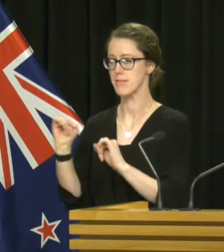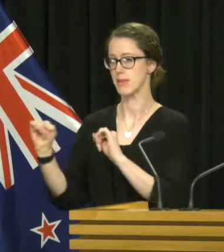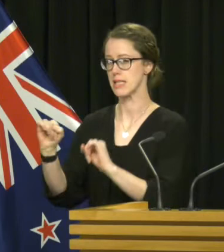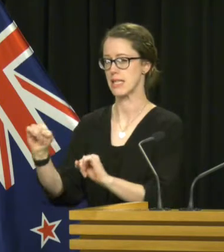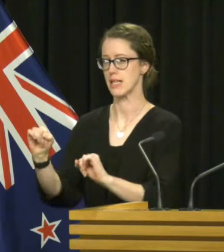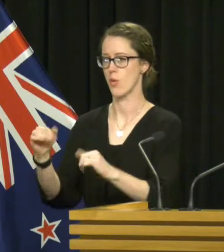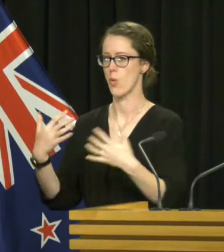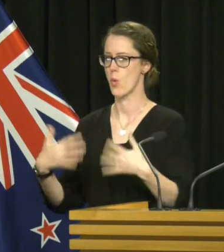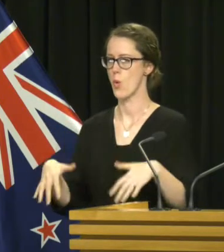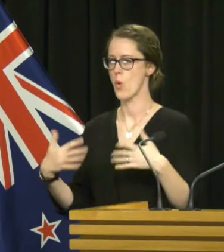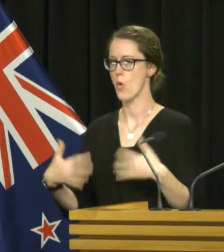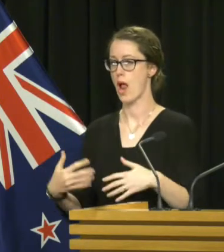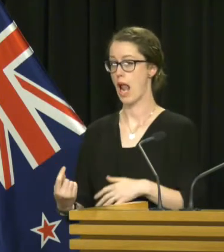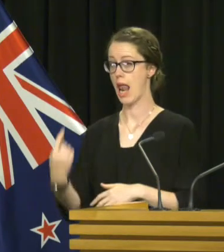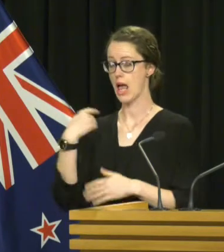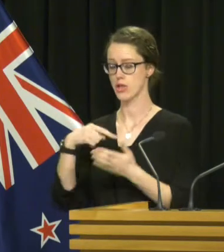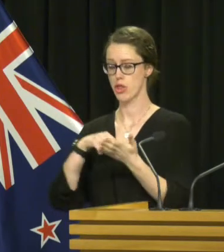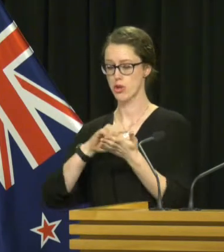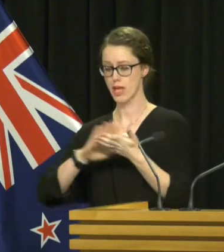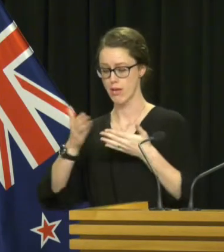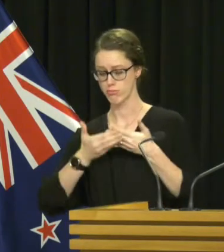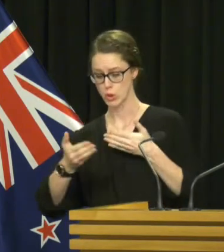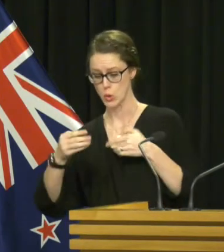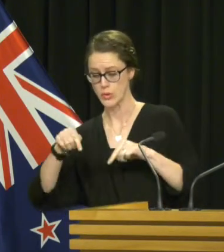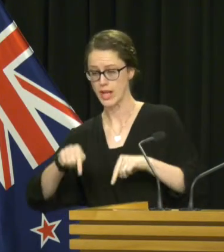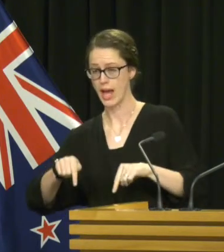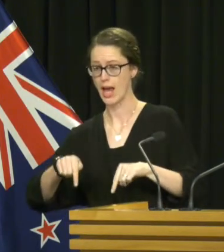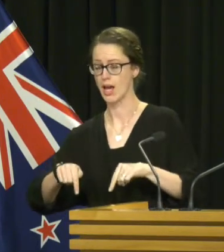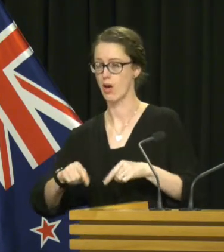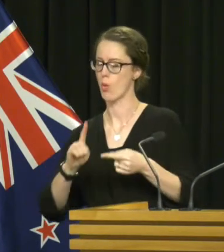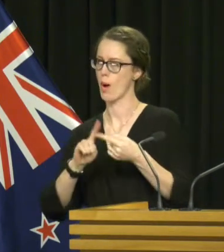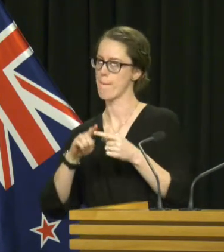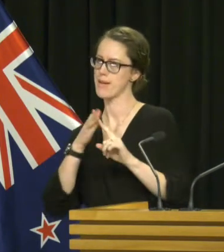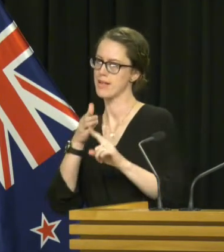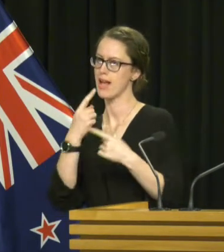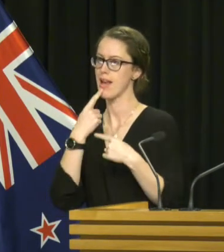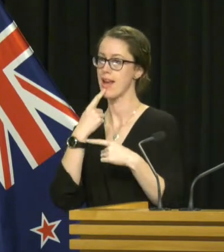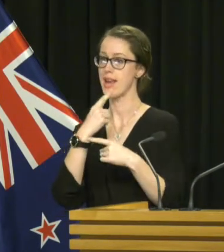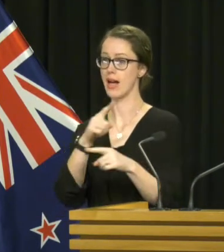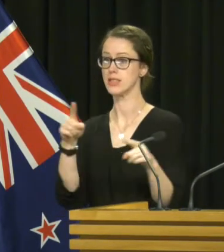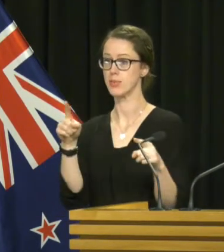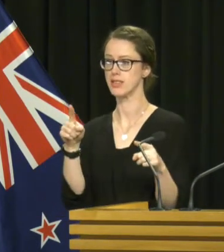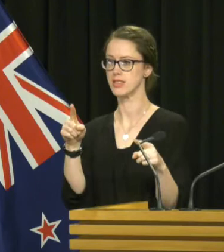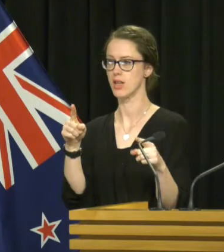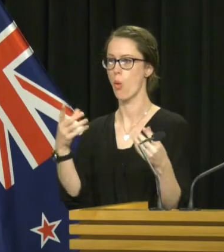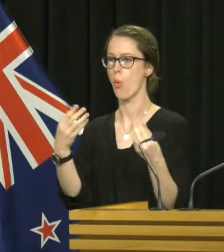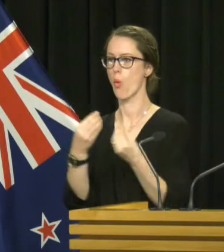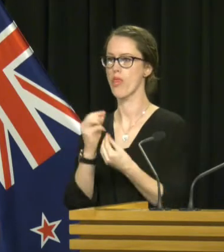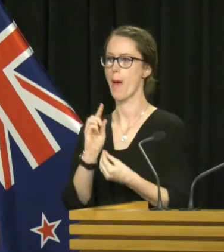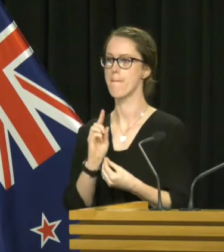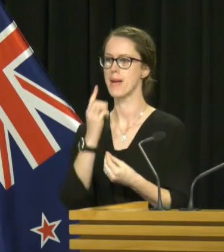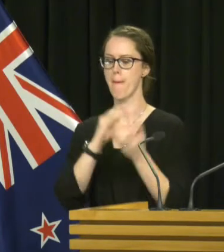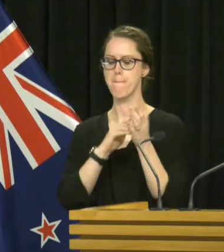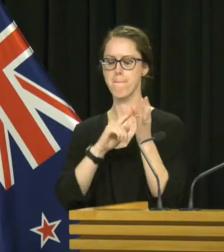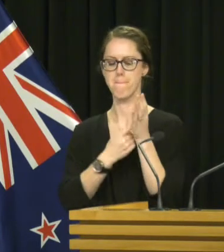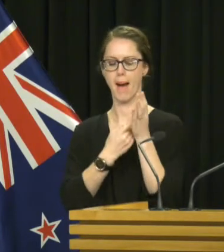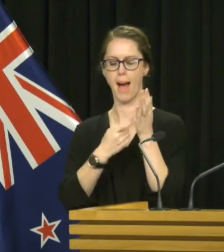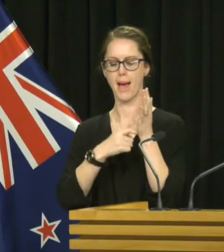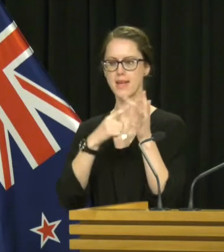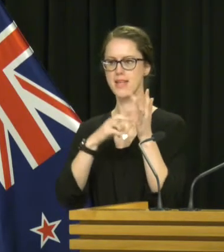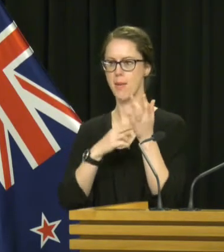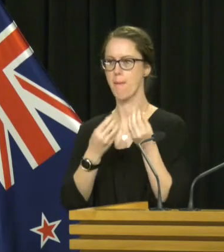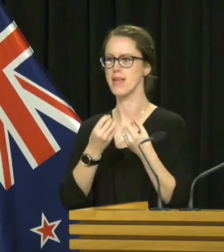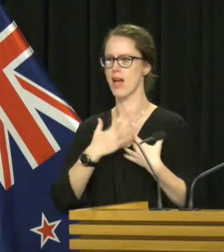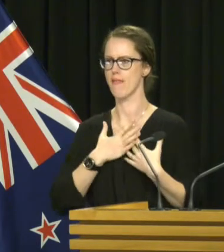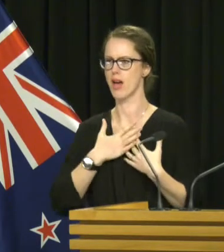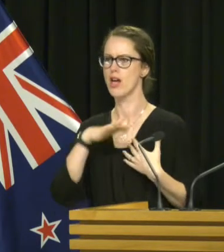again since Thursday. The announcement in particular alongside Minister Martin and myself of the